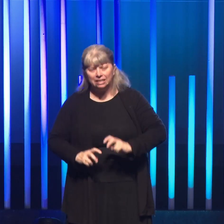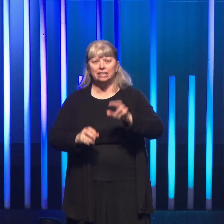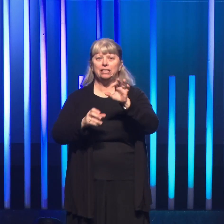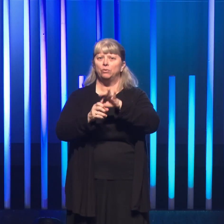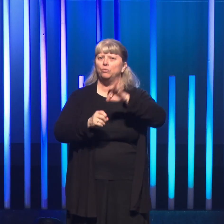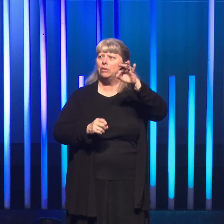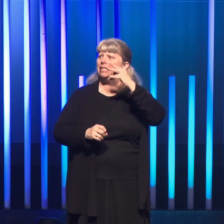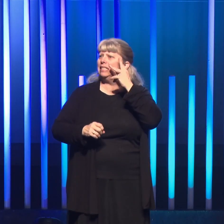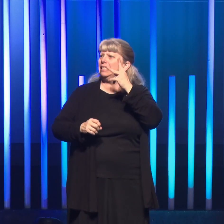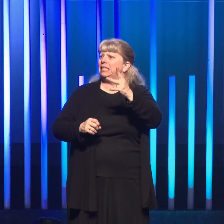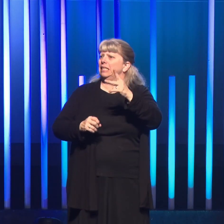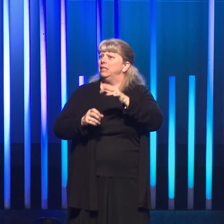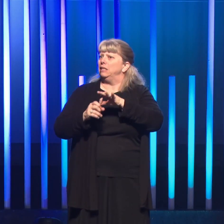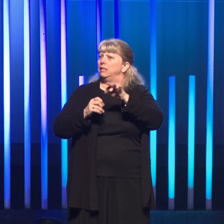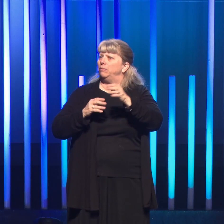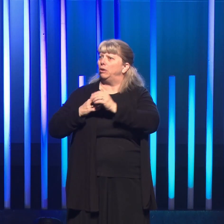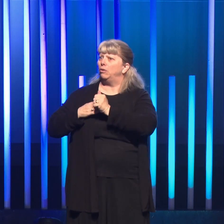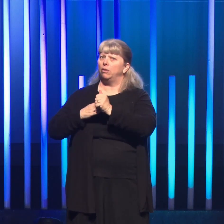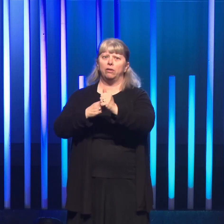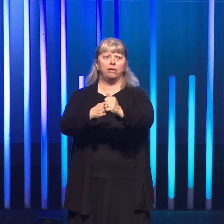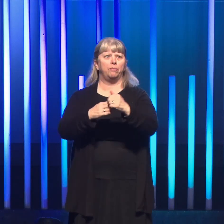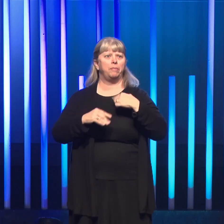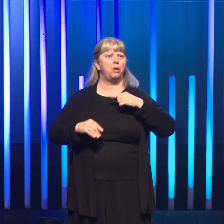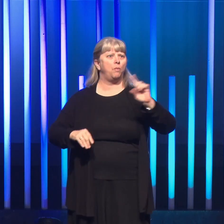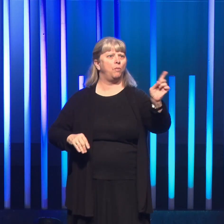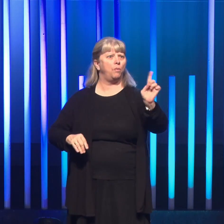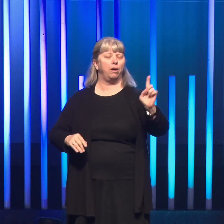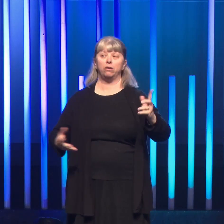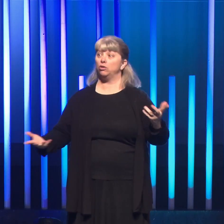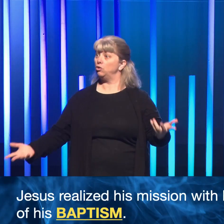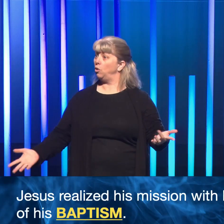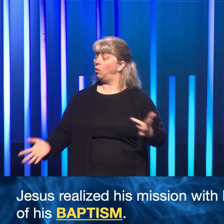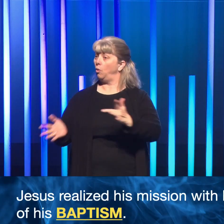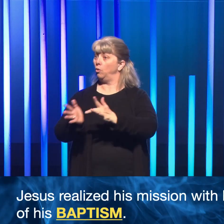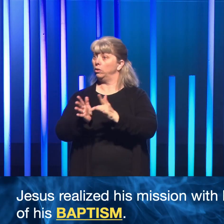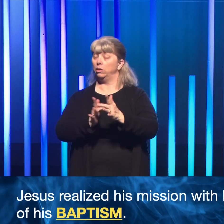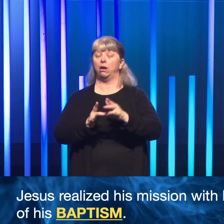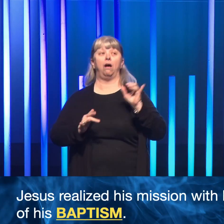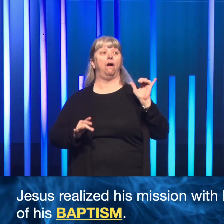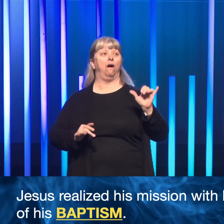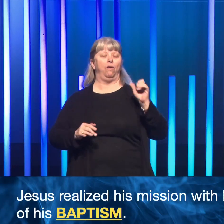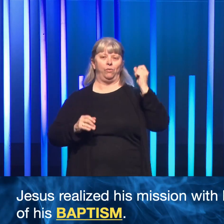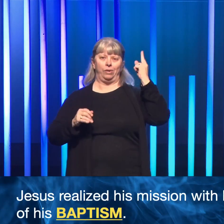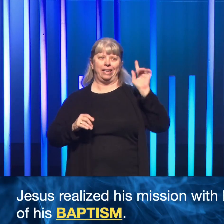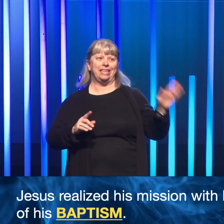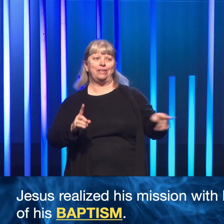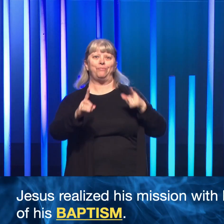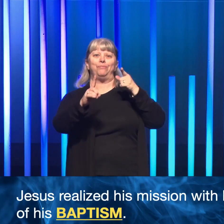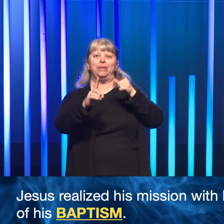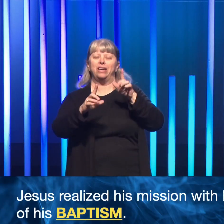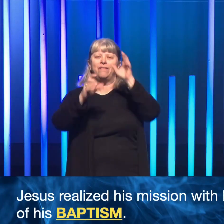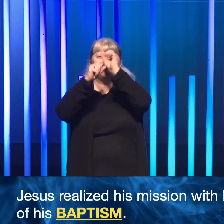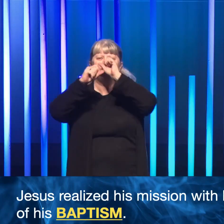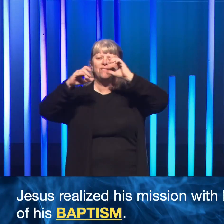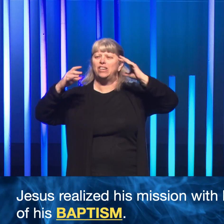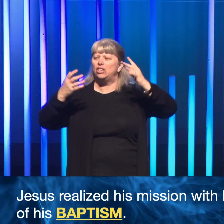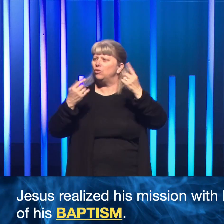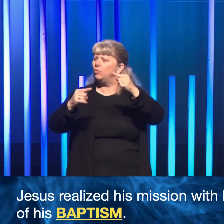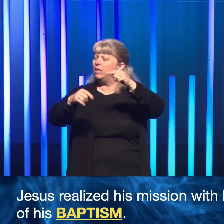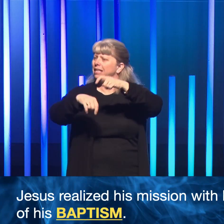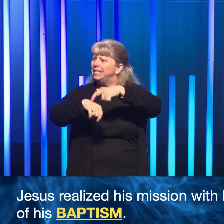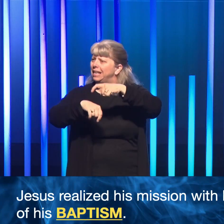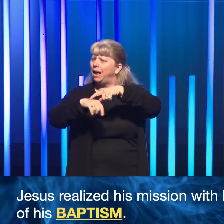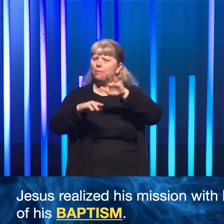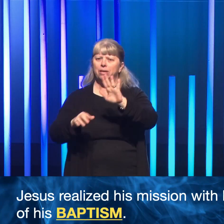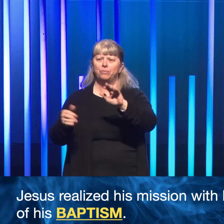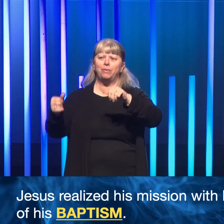and see where the spirit would take me. So Jesus realized his mission with his vision at the time of